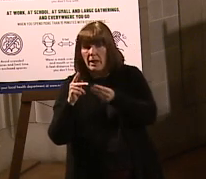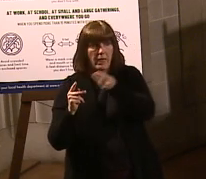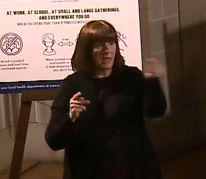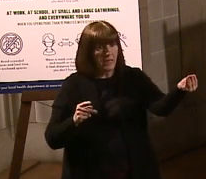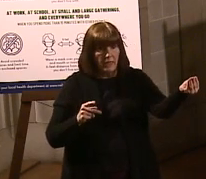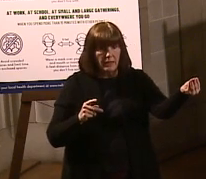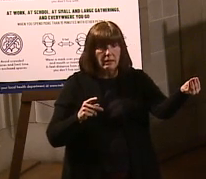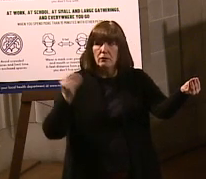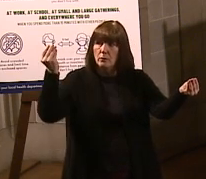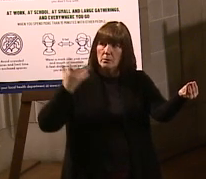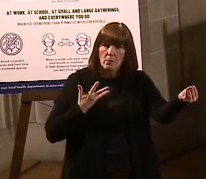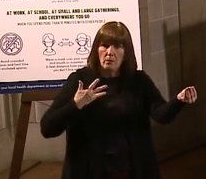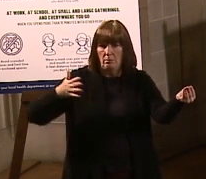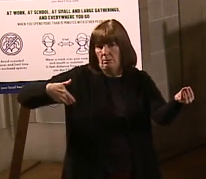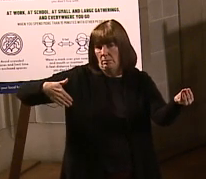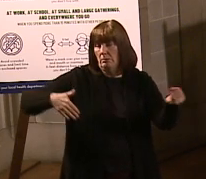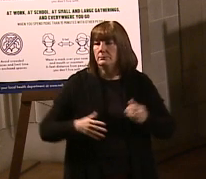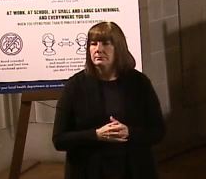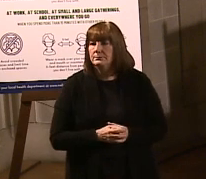to us yet.